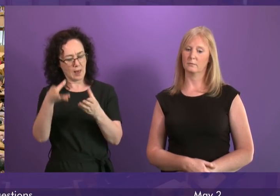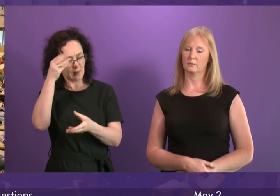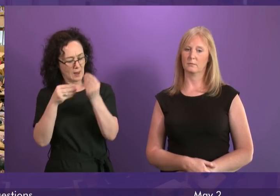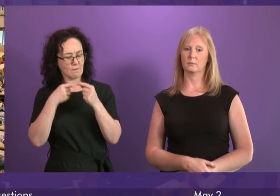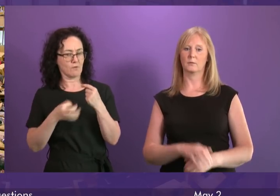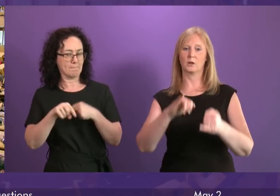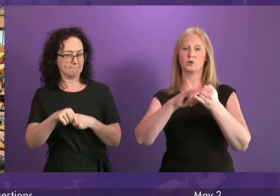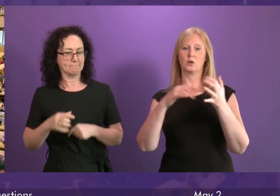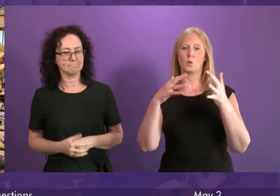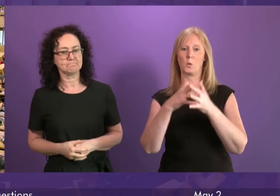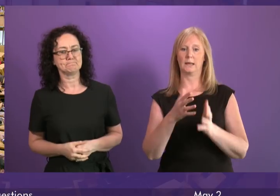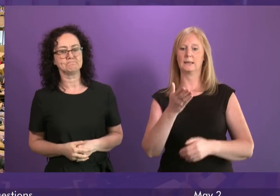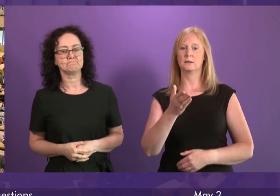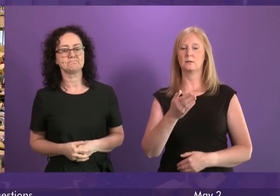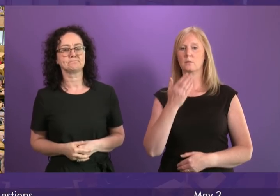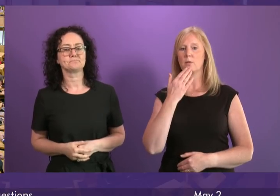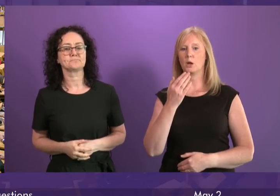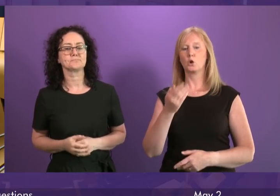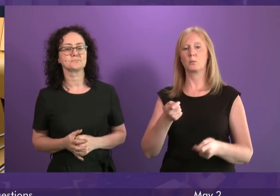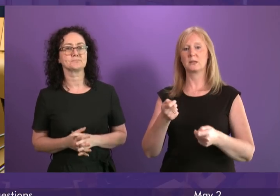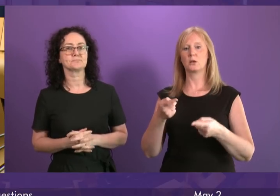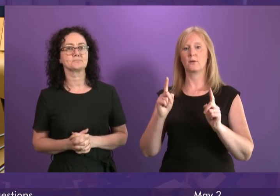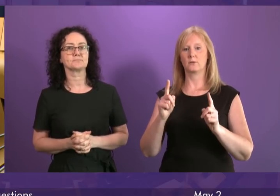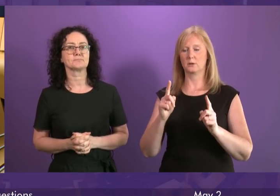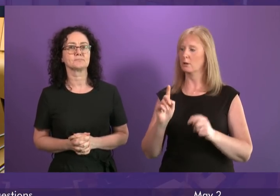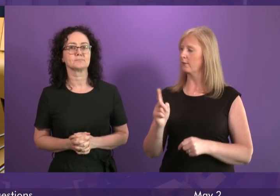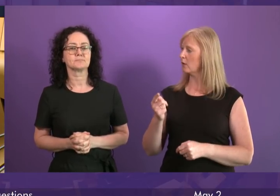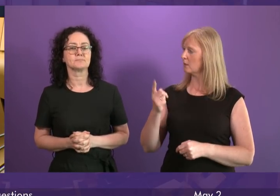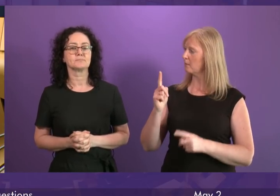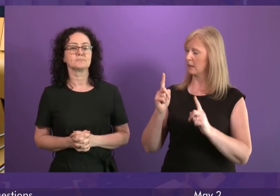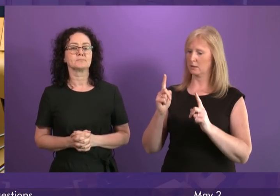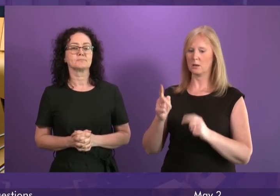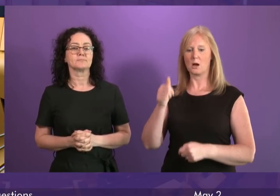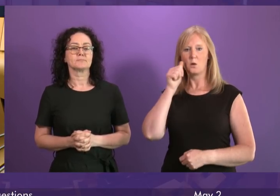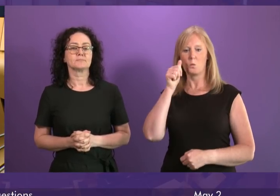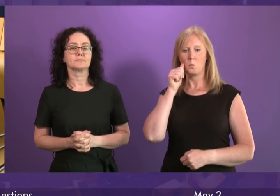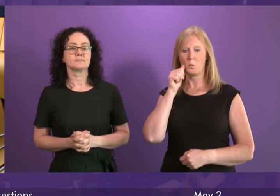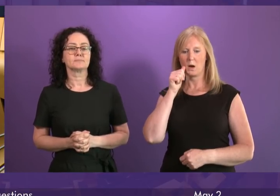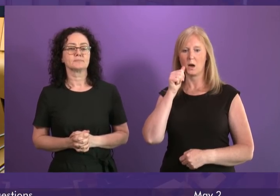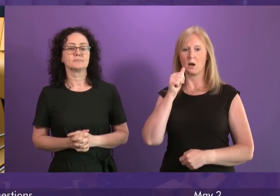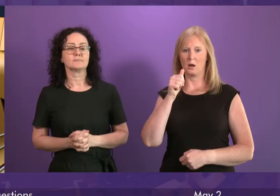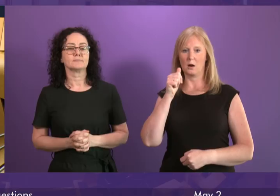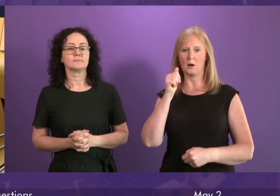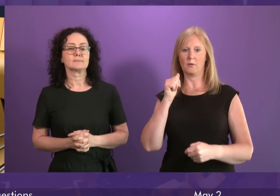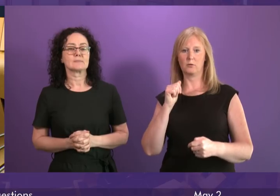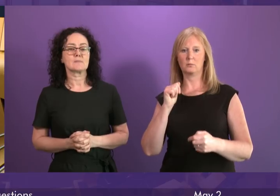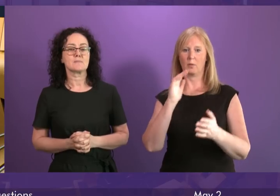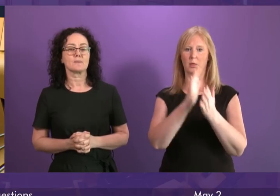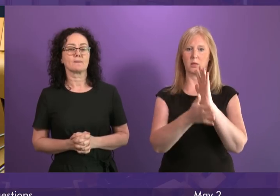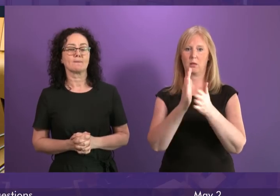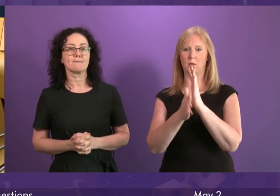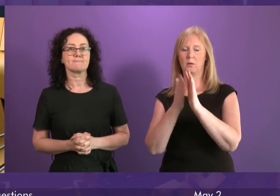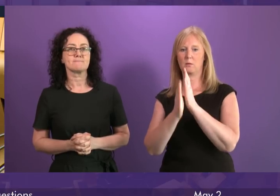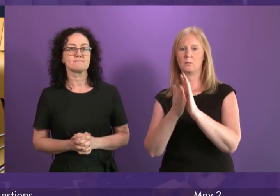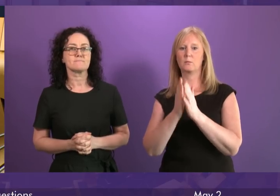Sandra White to be followed by Monica Lennon. Thank you, President and Officer. The First Minister will be aware of the mindless acts of vandalism. on St. Simon's Roman